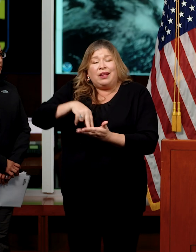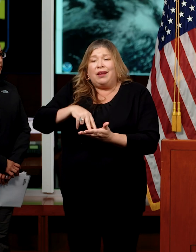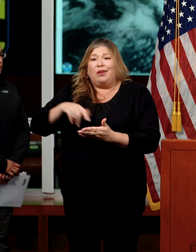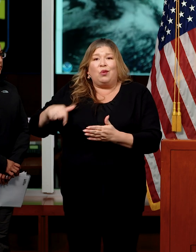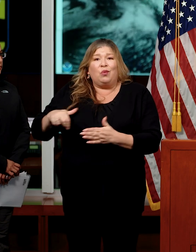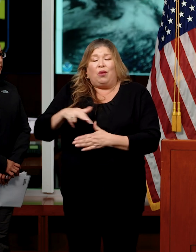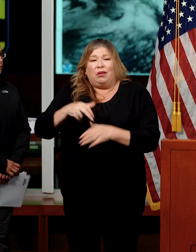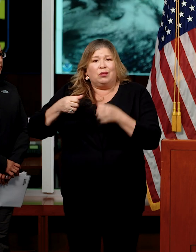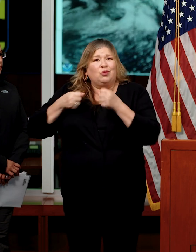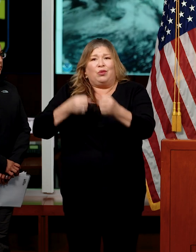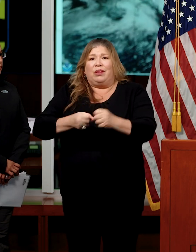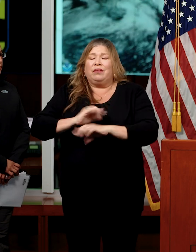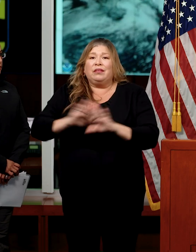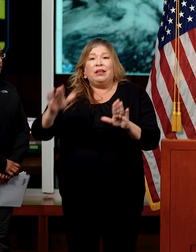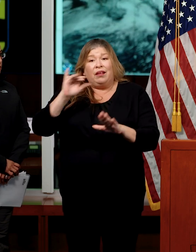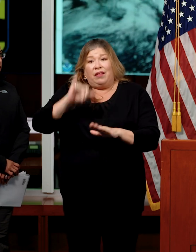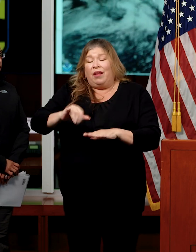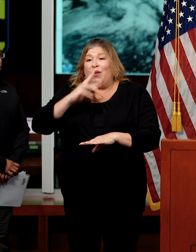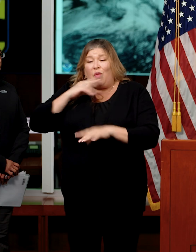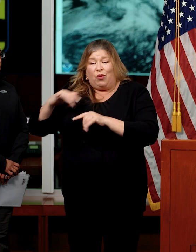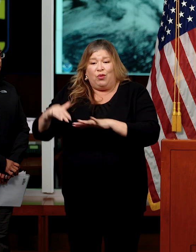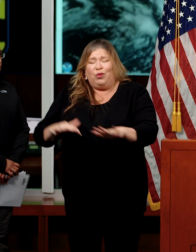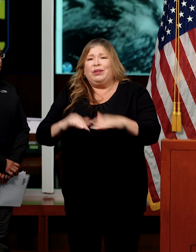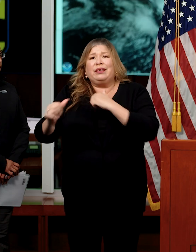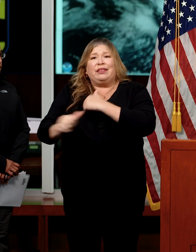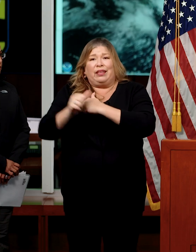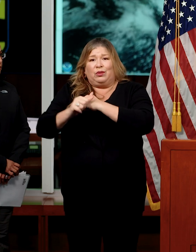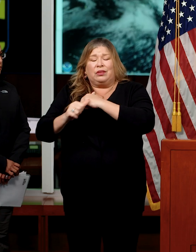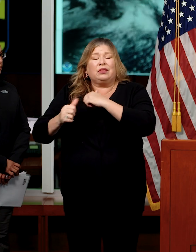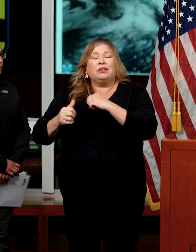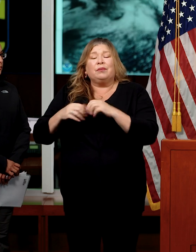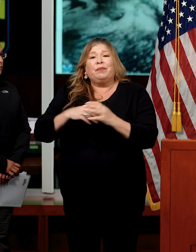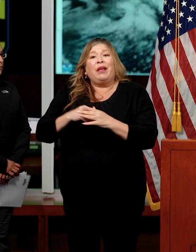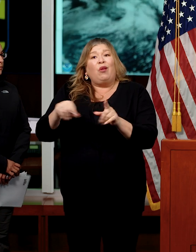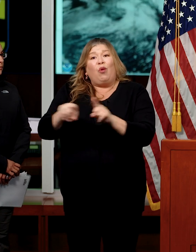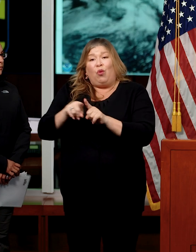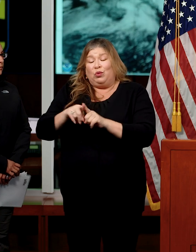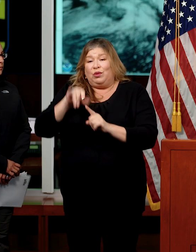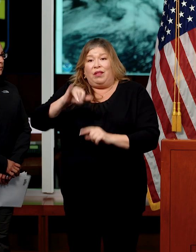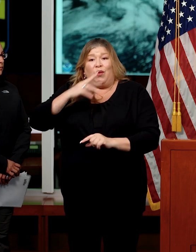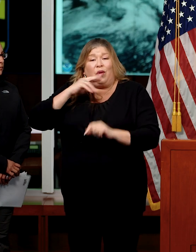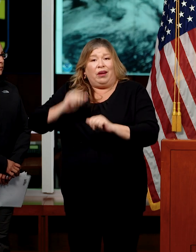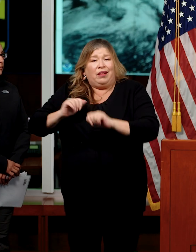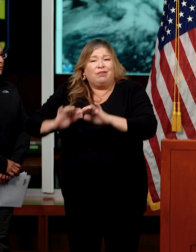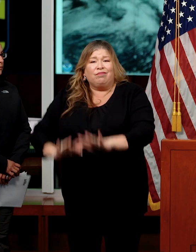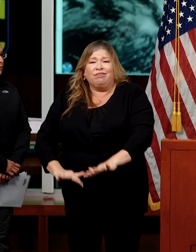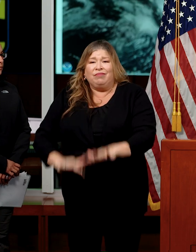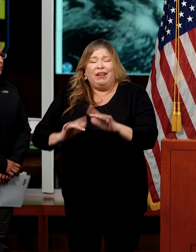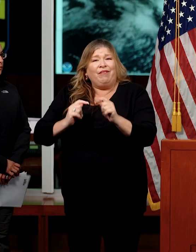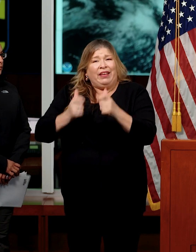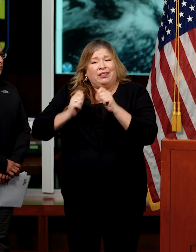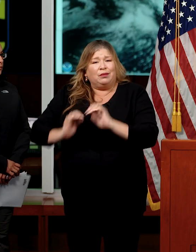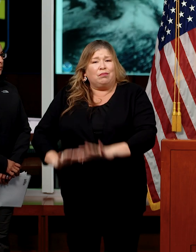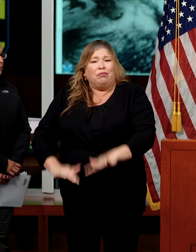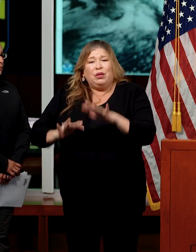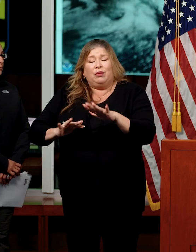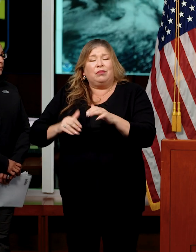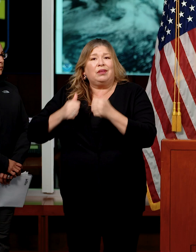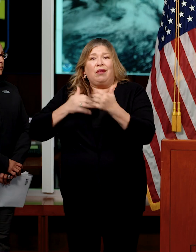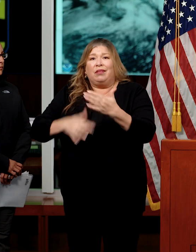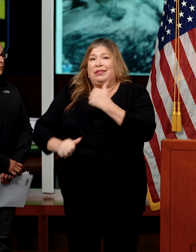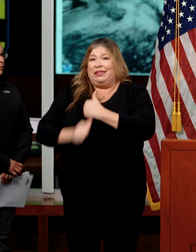These floodwaters have dangerous debris and the floodwaters can arise rapidly creating very life-threatening